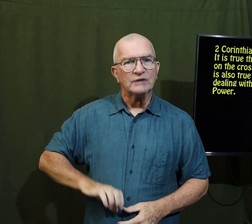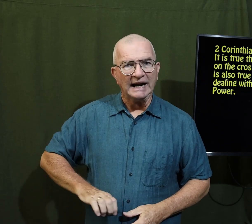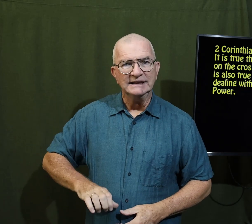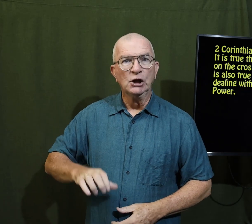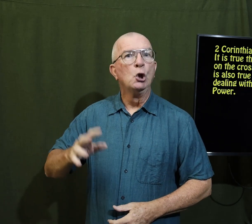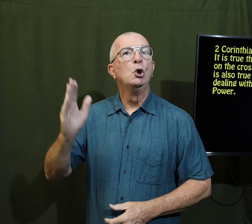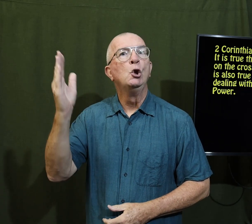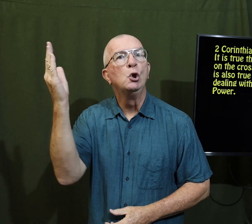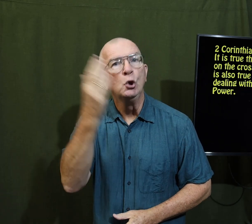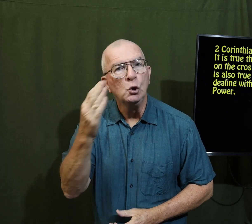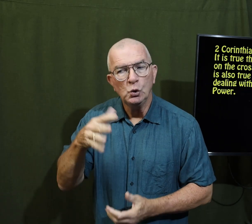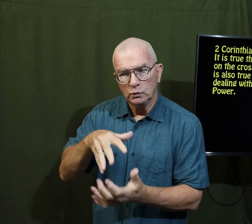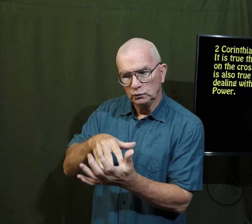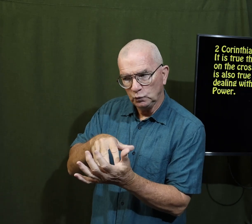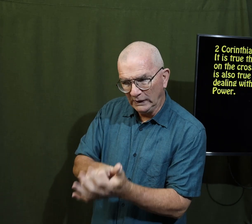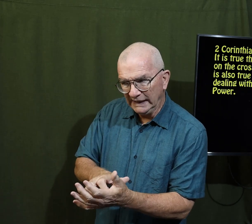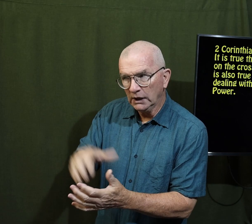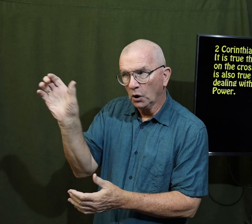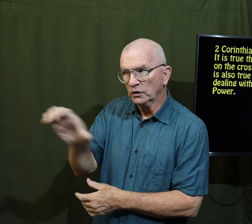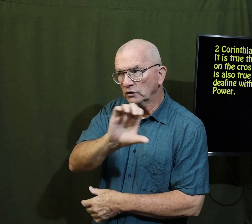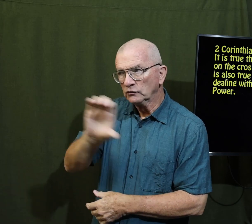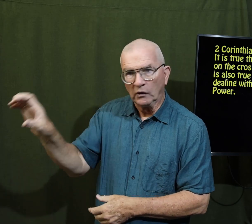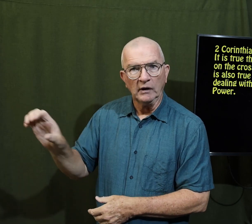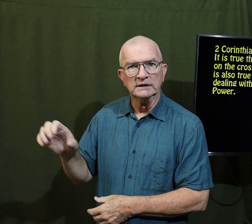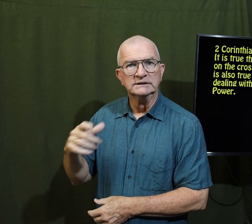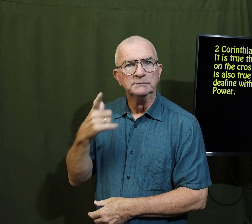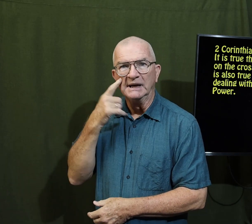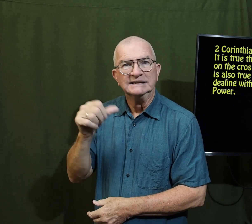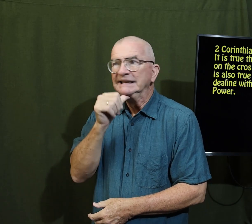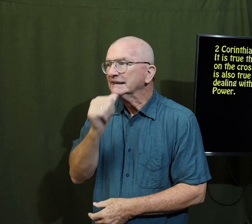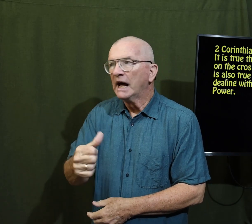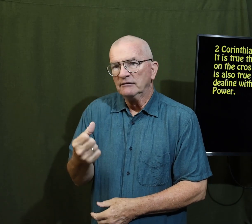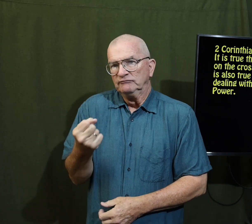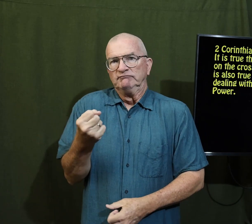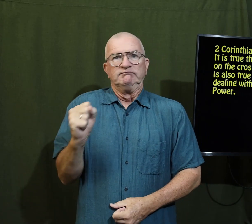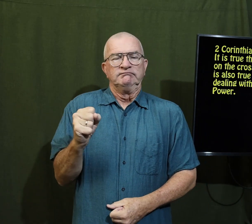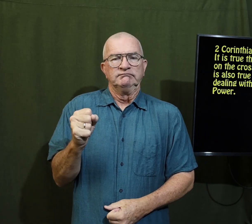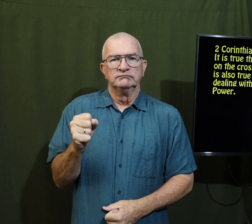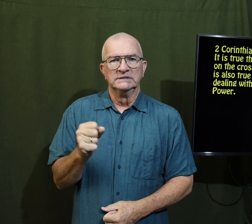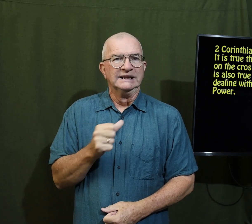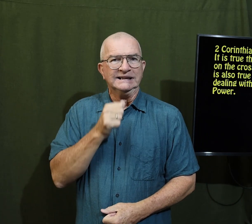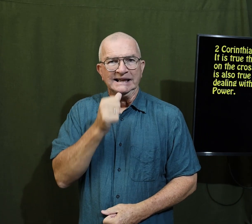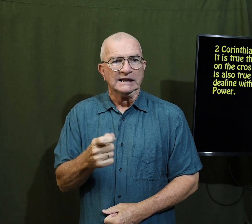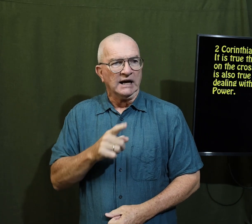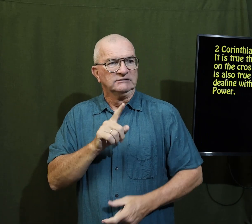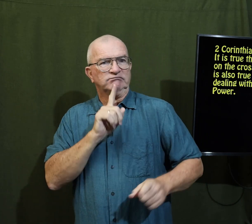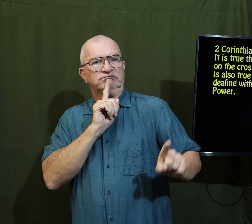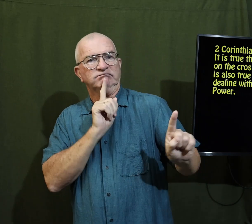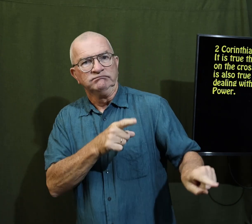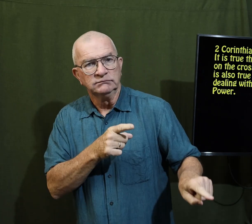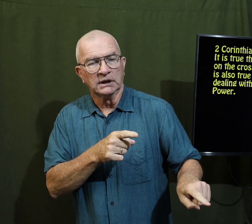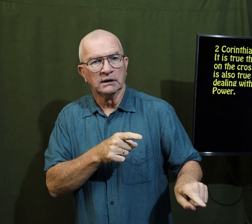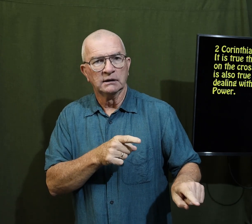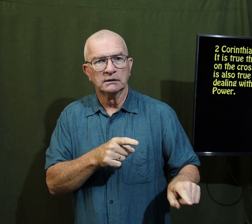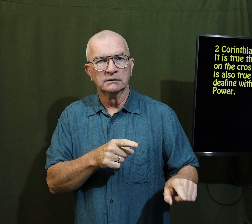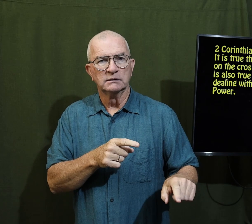just like Christ looked weak on the cross because he didn't answer the people